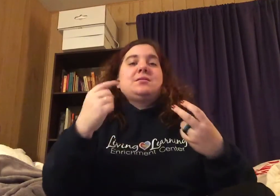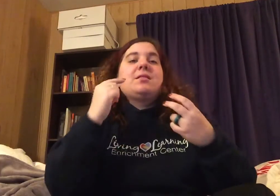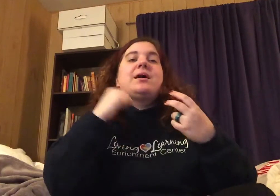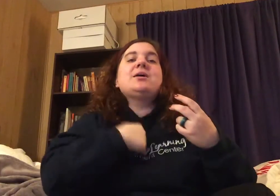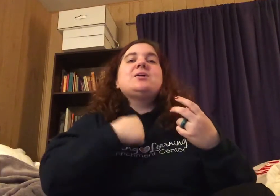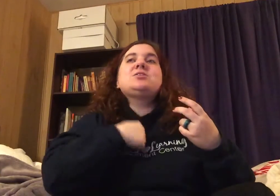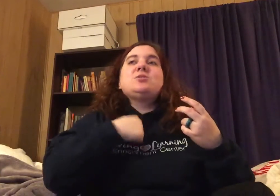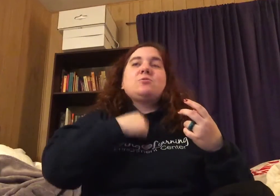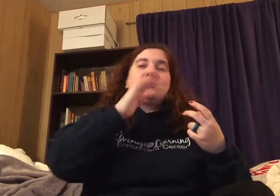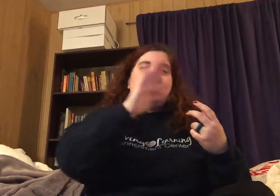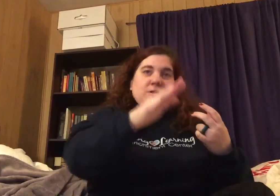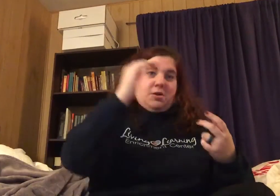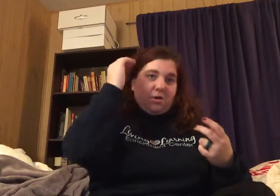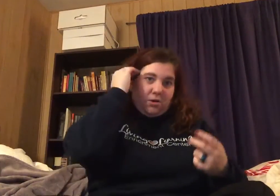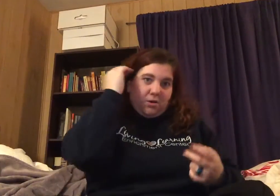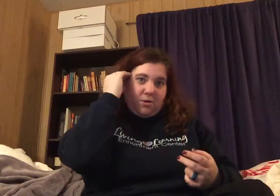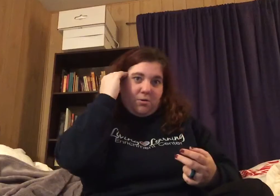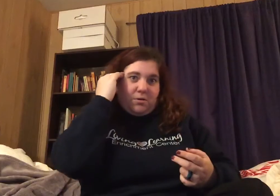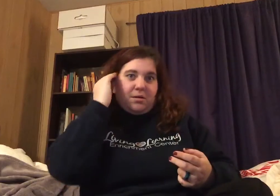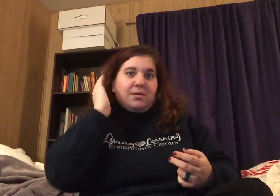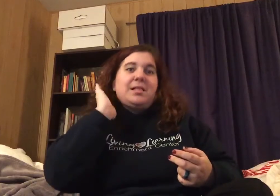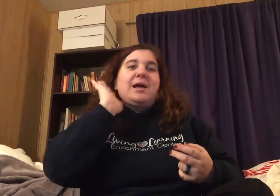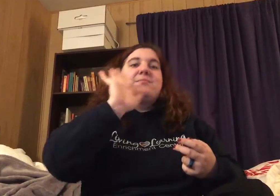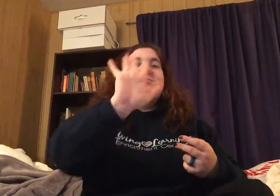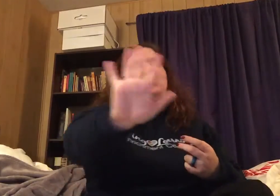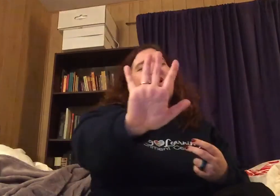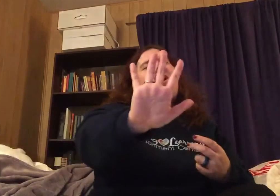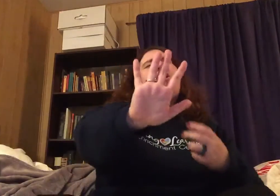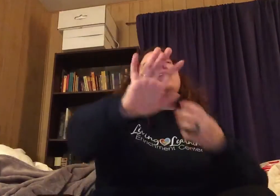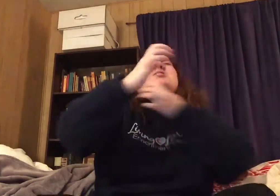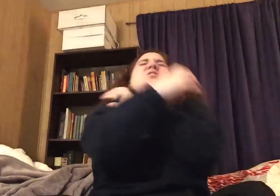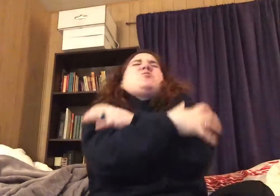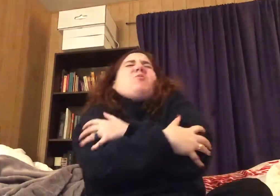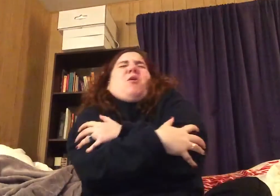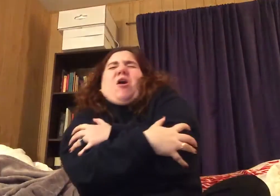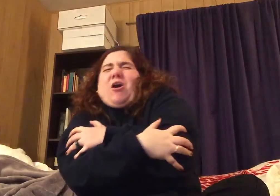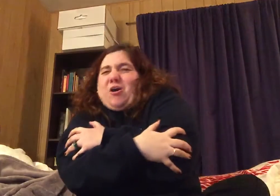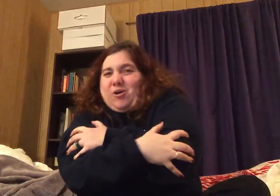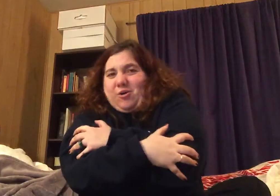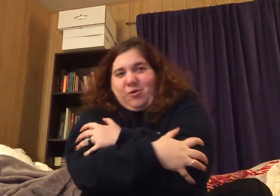let you know That I'm yours or love